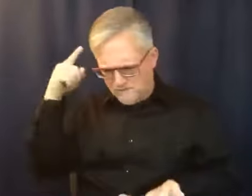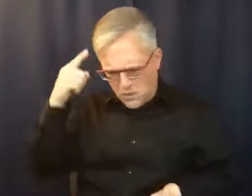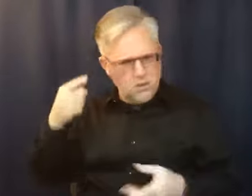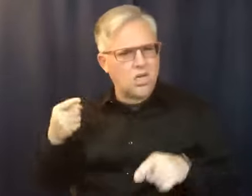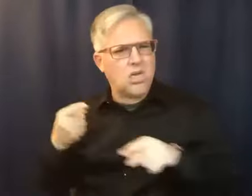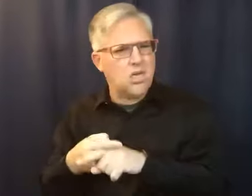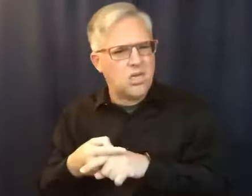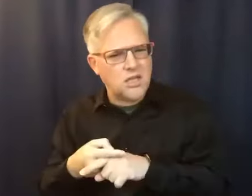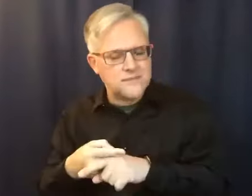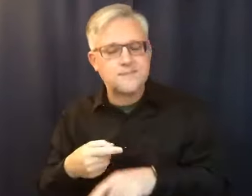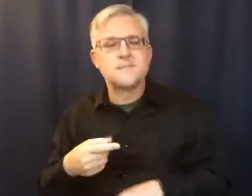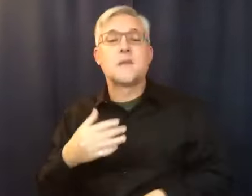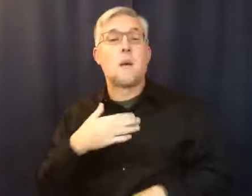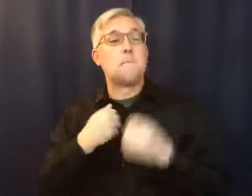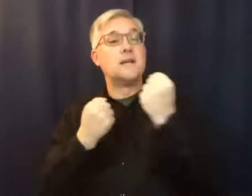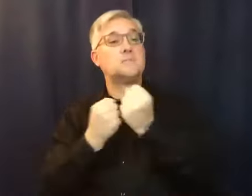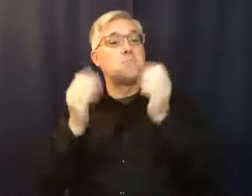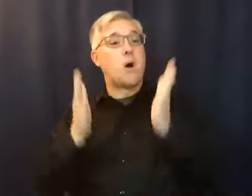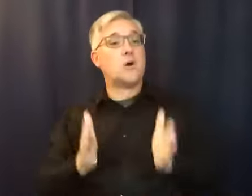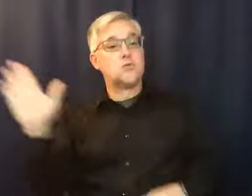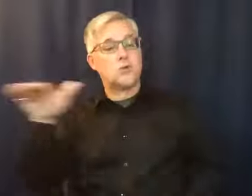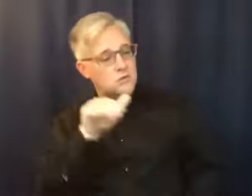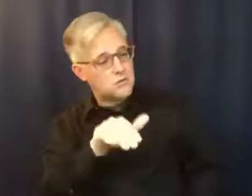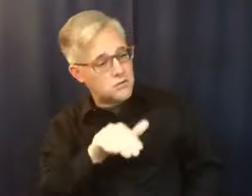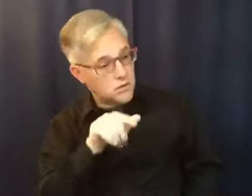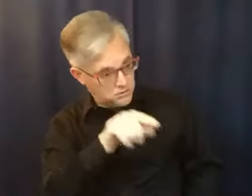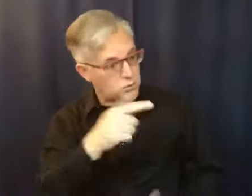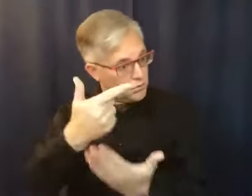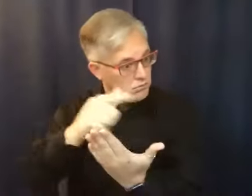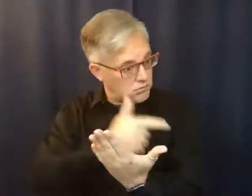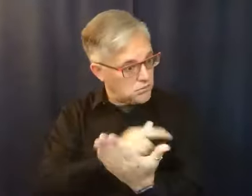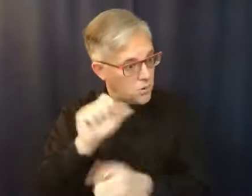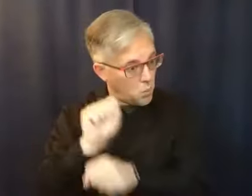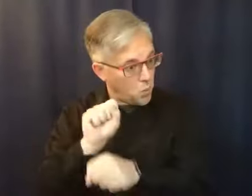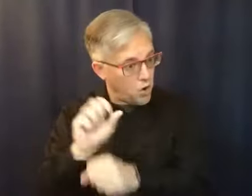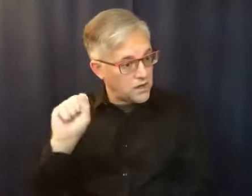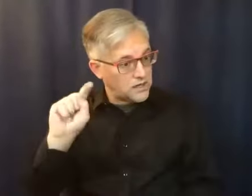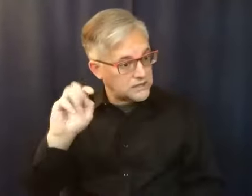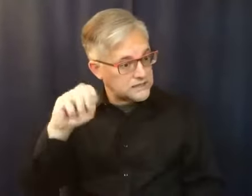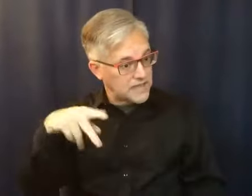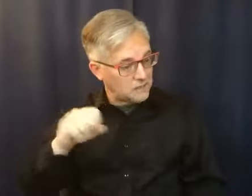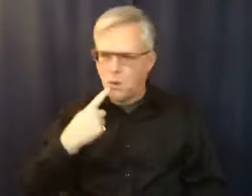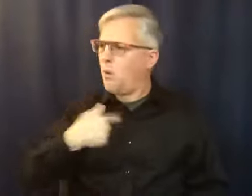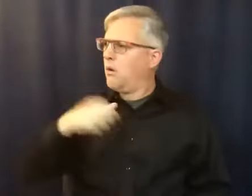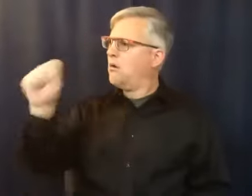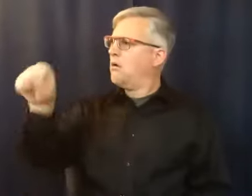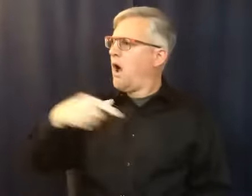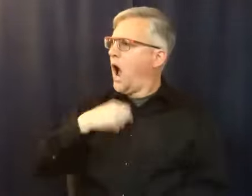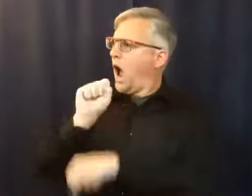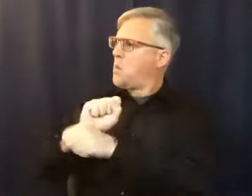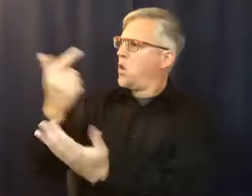And my sponsor said to me, Dawn, are you working the steps? And I said, well, yes, I work them every day for Peter. I'm trying to get him well.